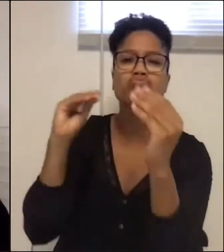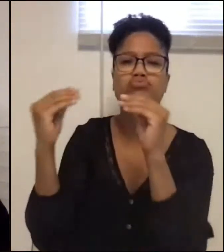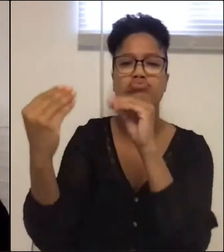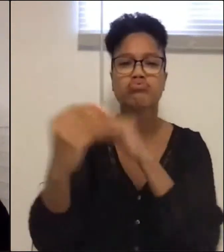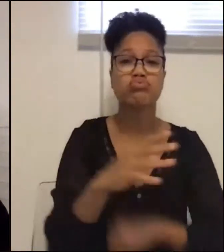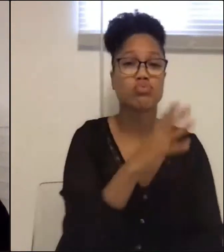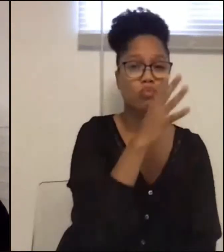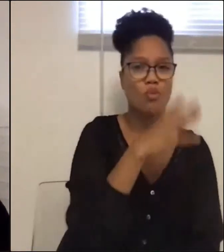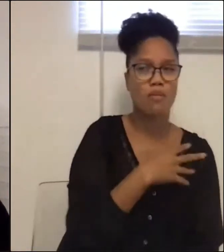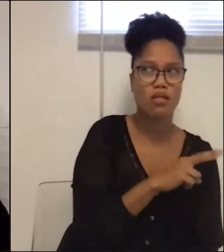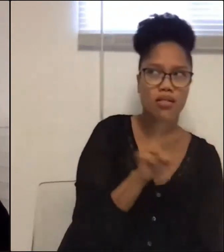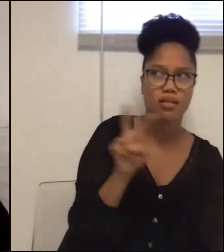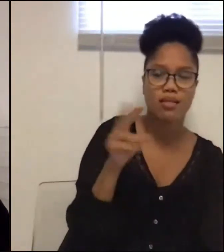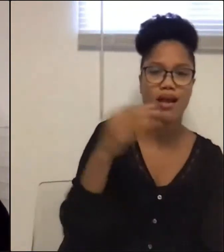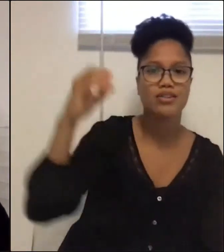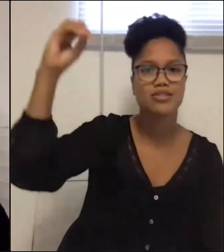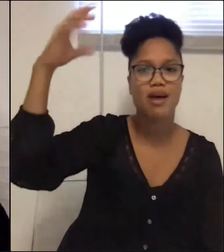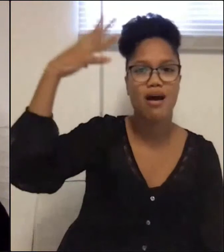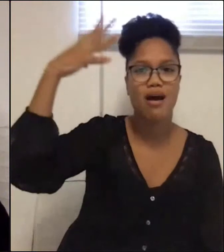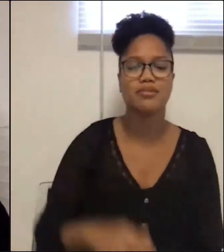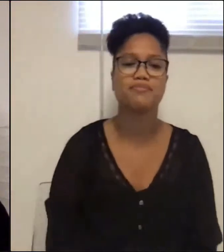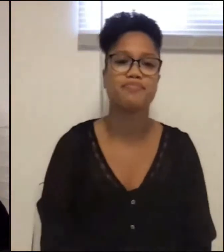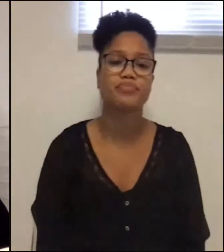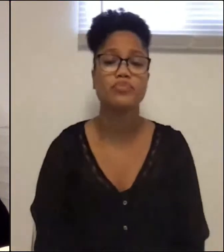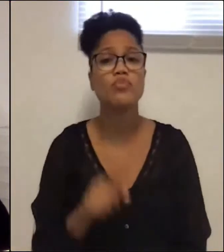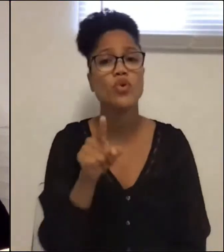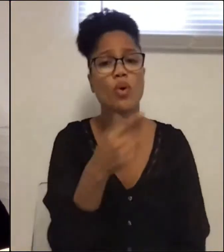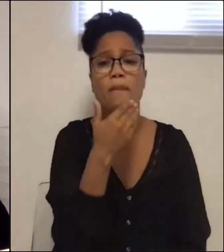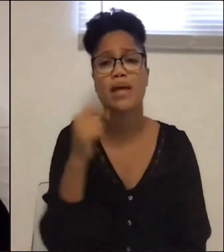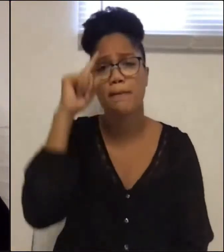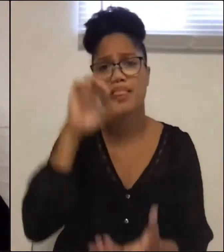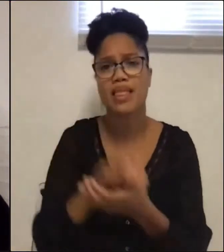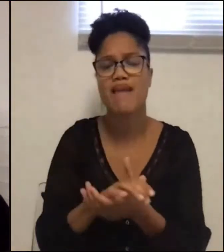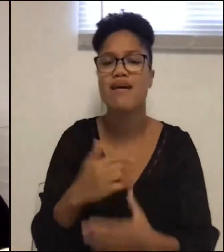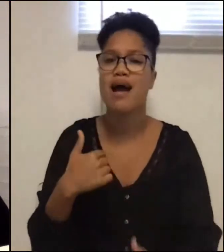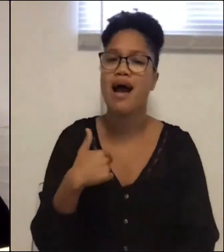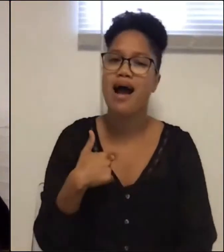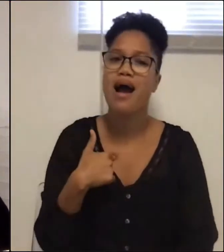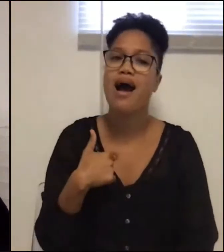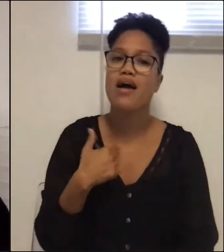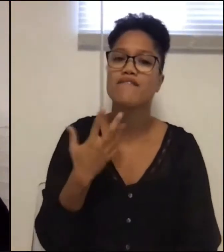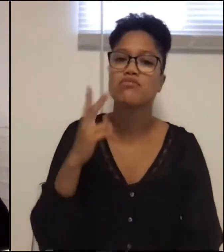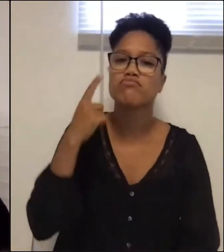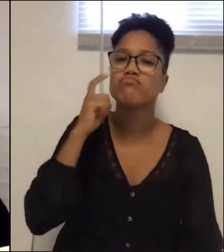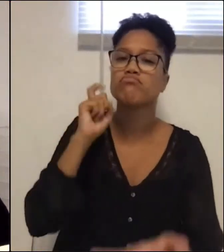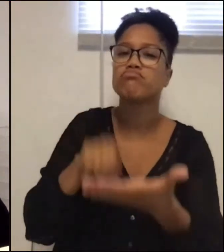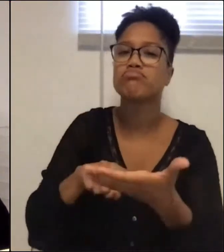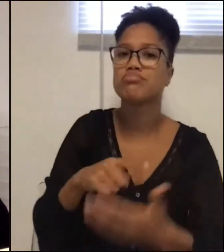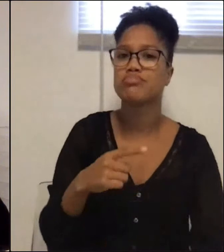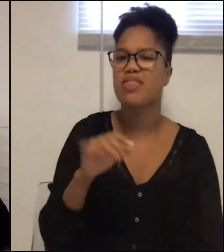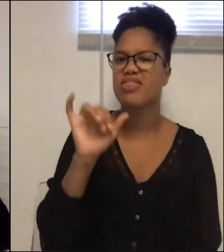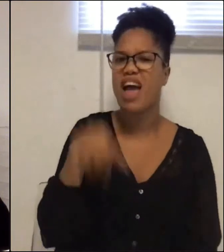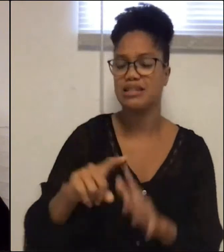and sun. You best believe I peaked the conveniently placed escape hatch